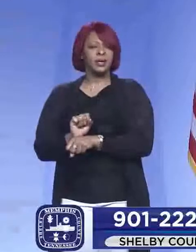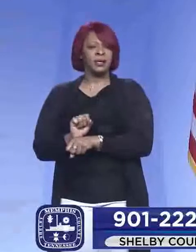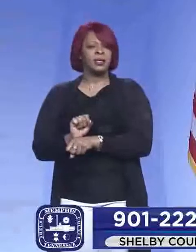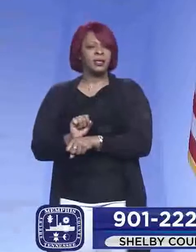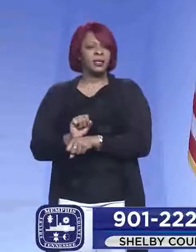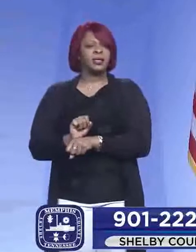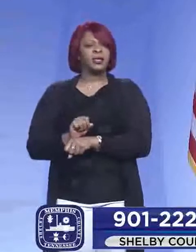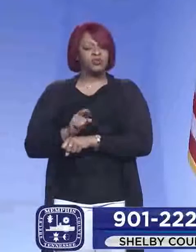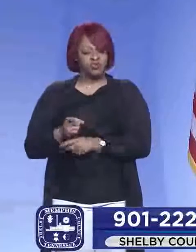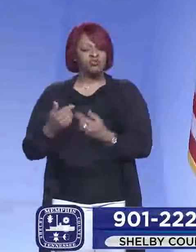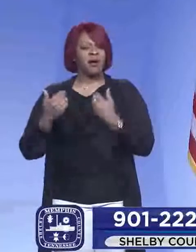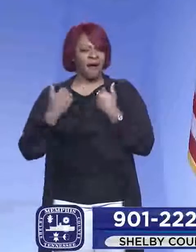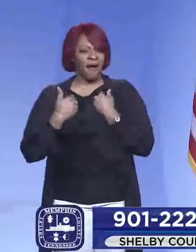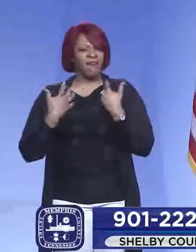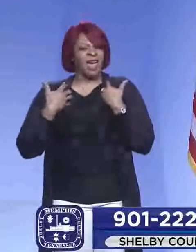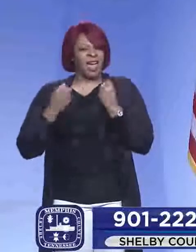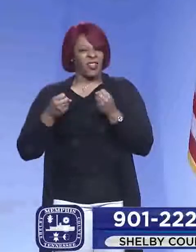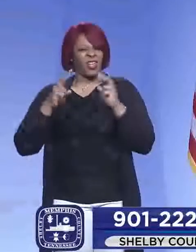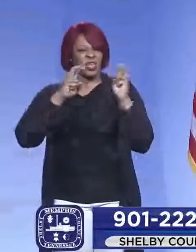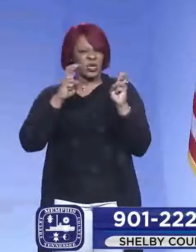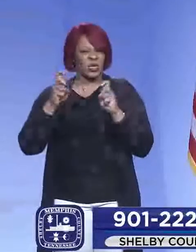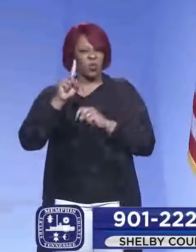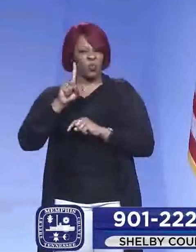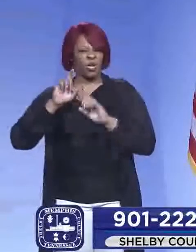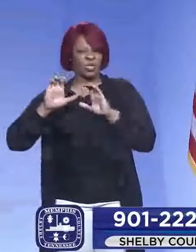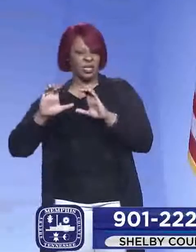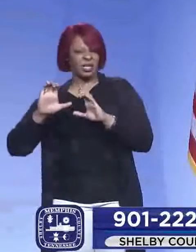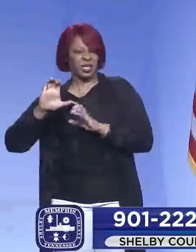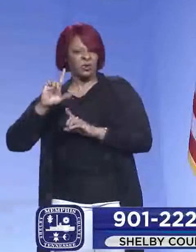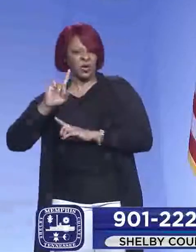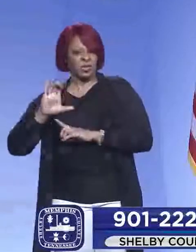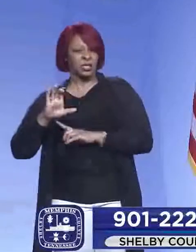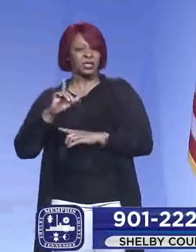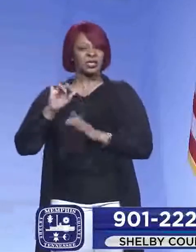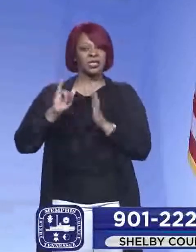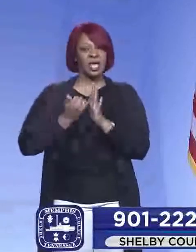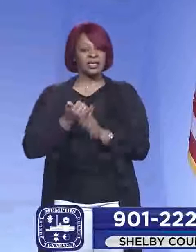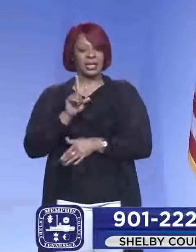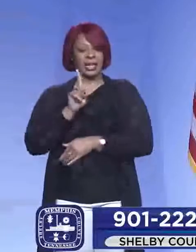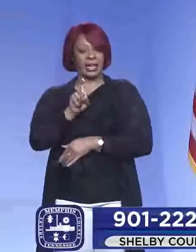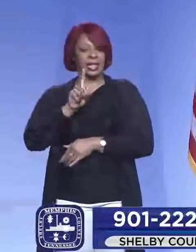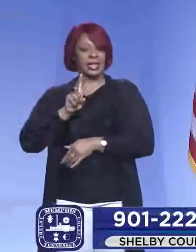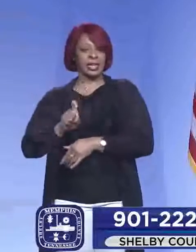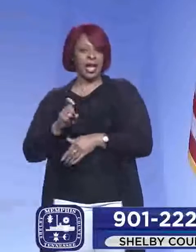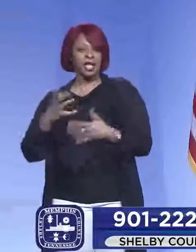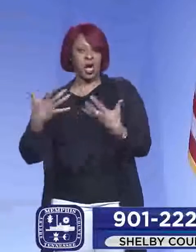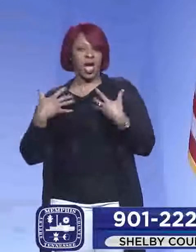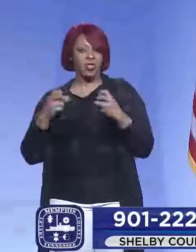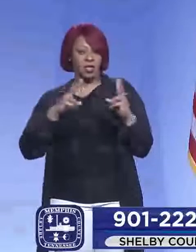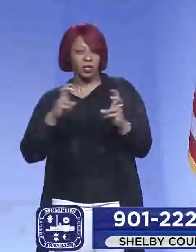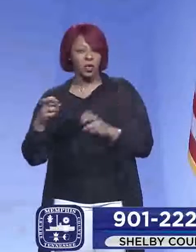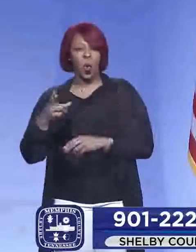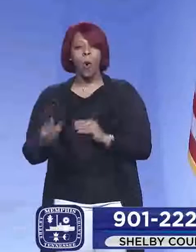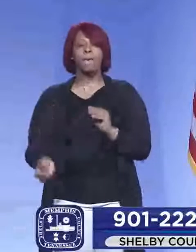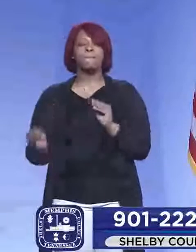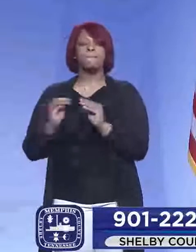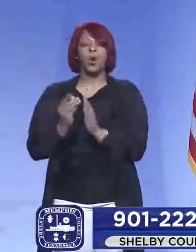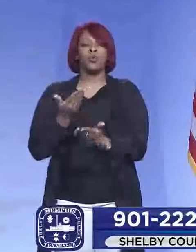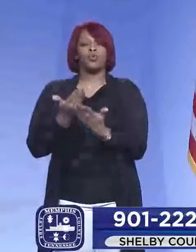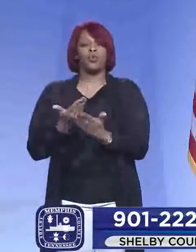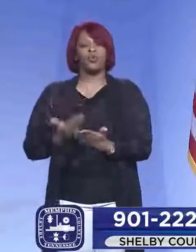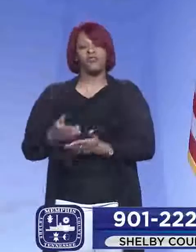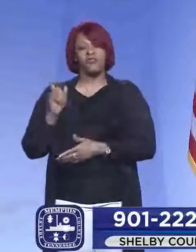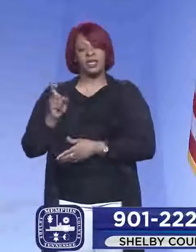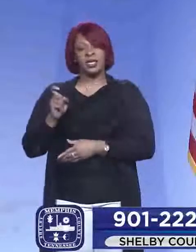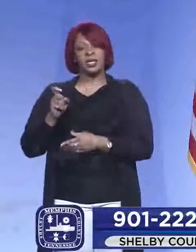saying that you, you have a certain health condition, is it kind of just saying, you know, clicking the health condition you have, or will there be more proof needed